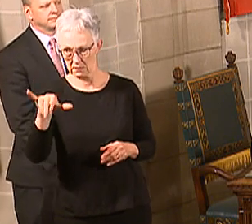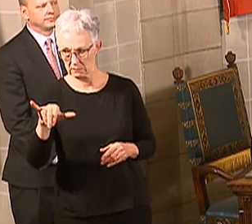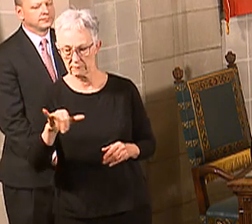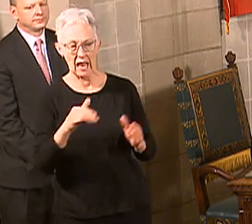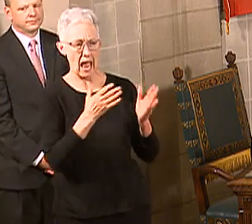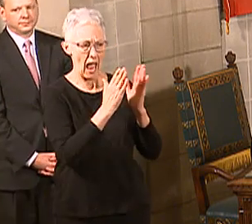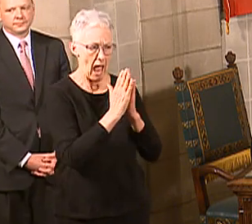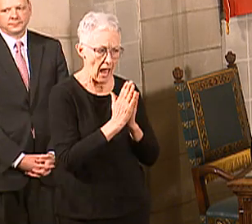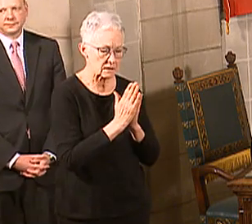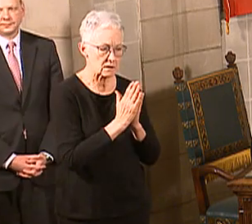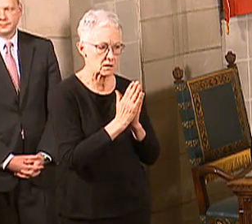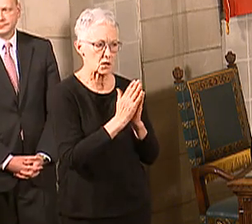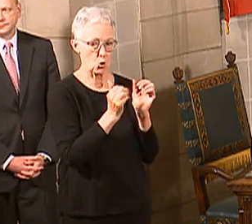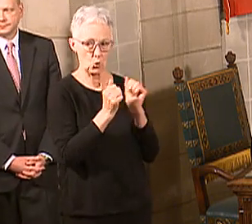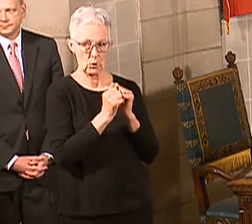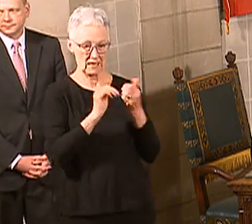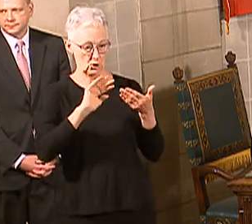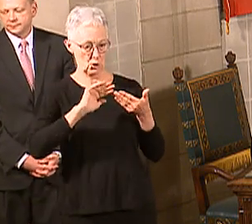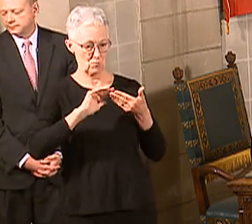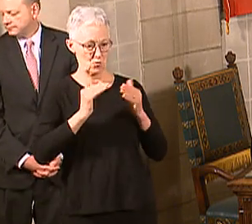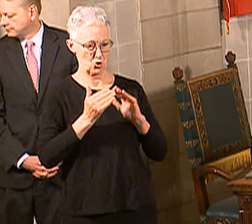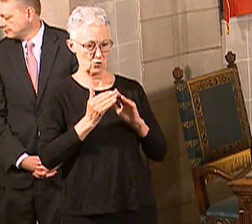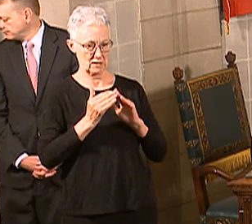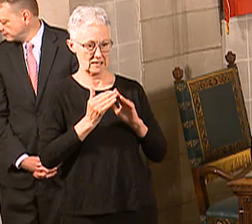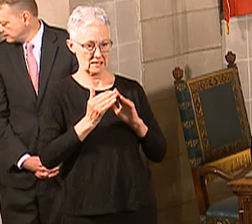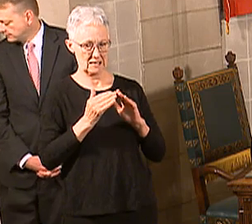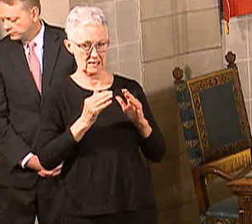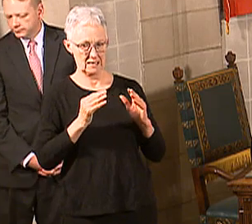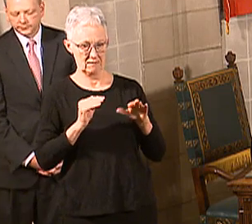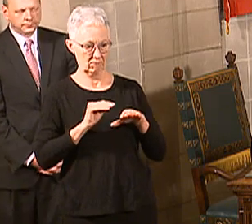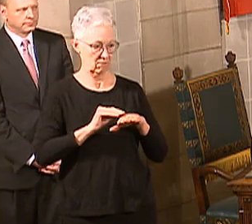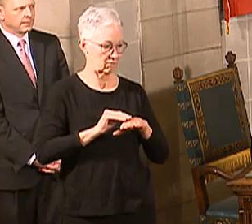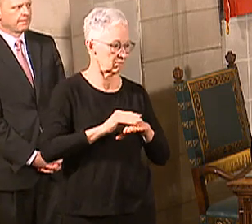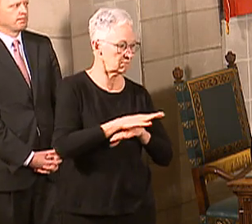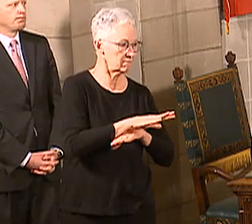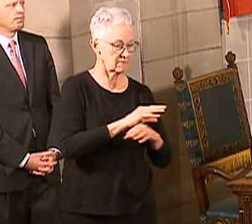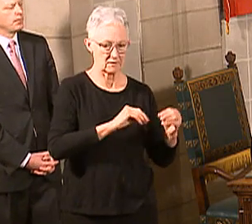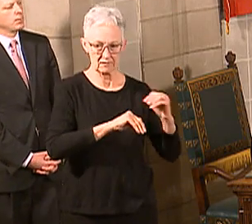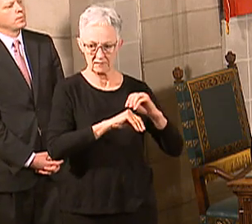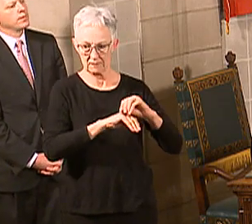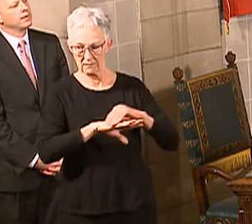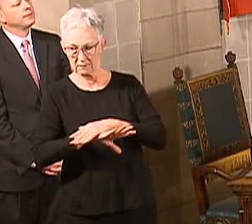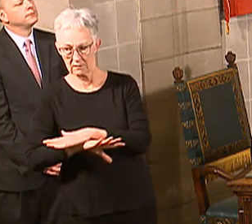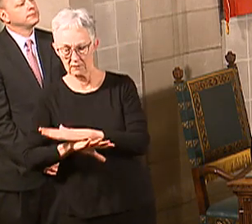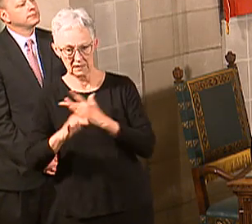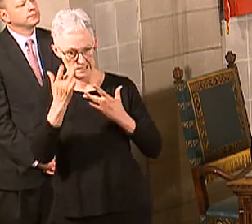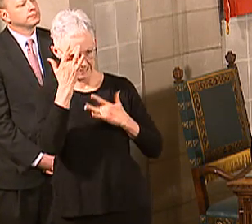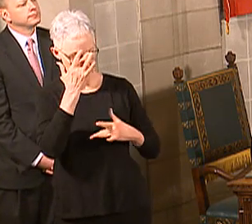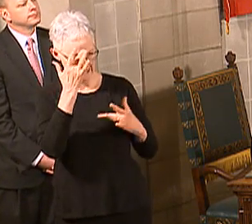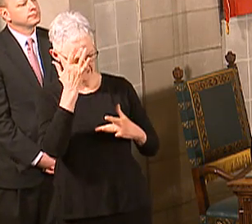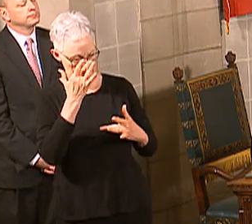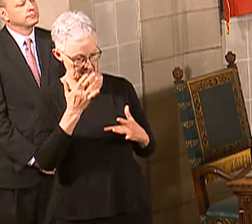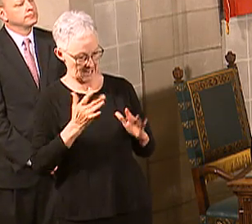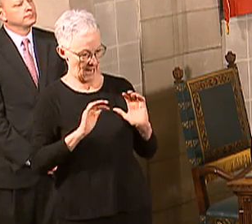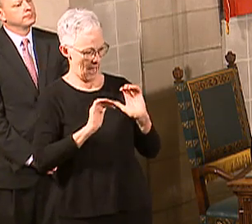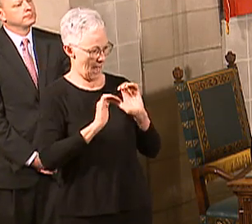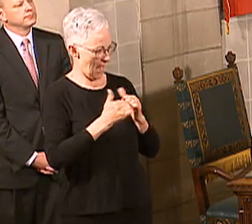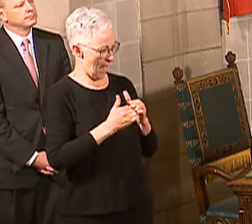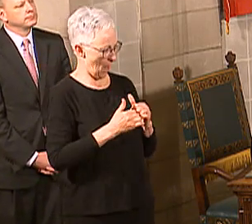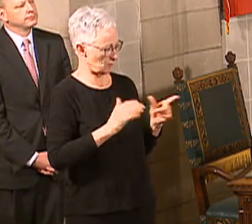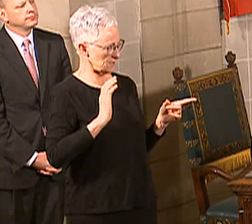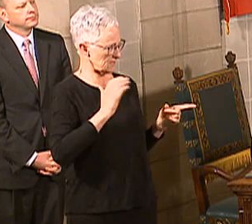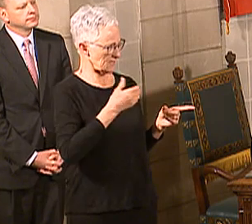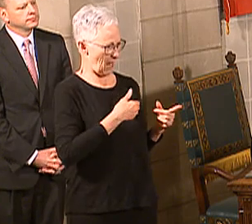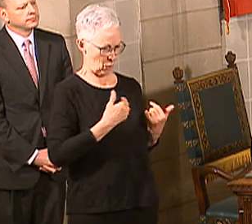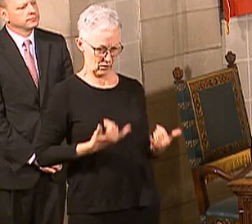With community spread now confirmed on both ends of the state, at what point does the current patchwork approach need to give way